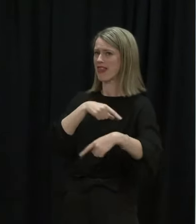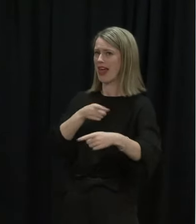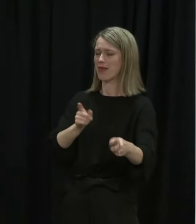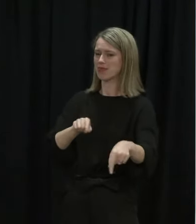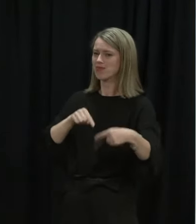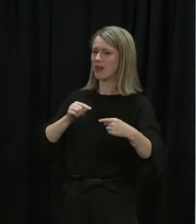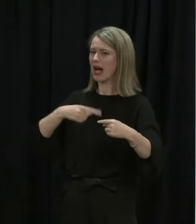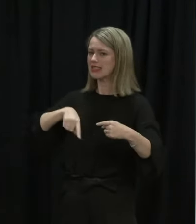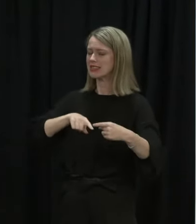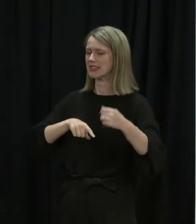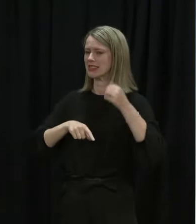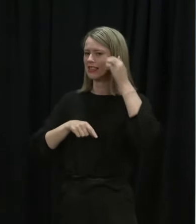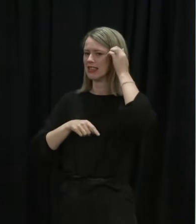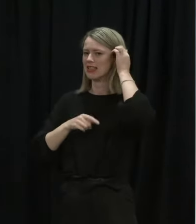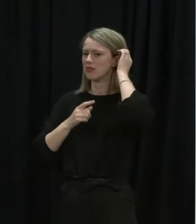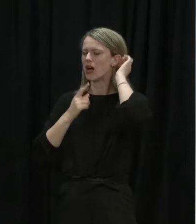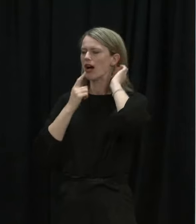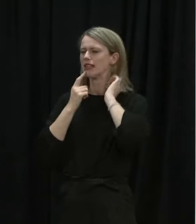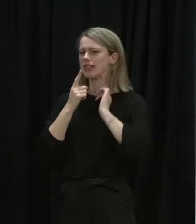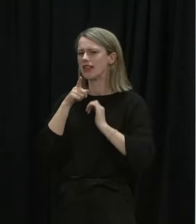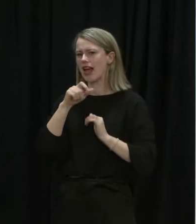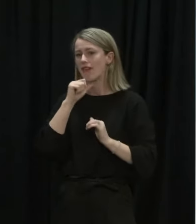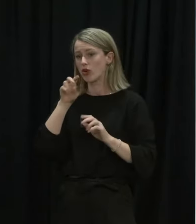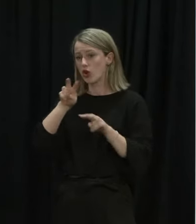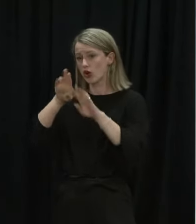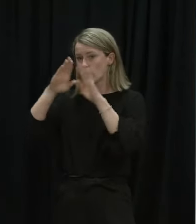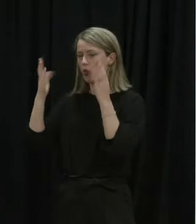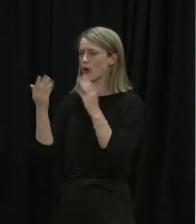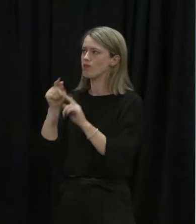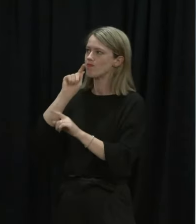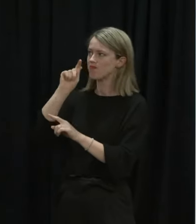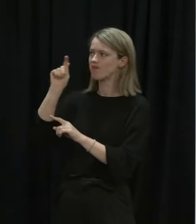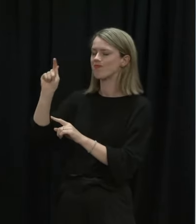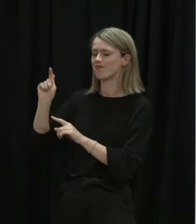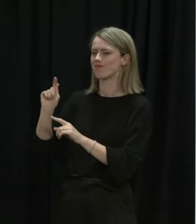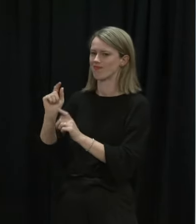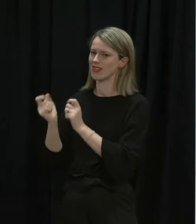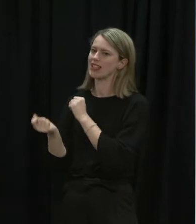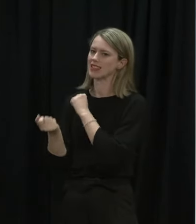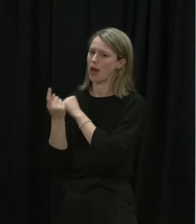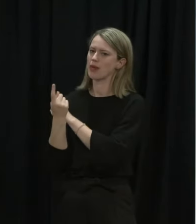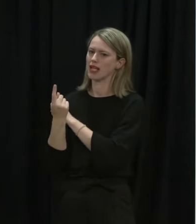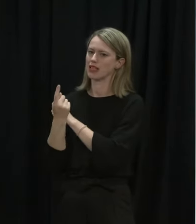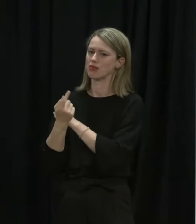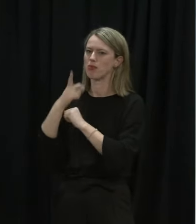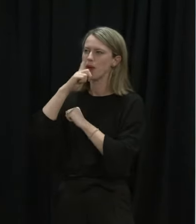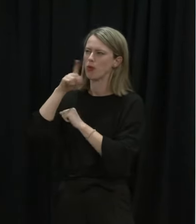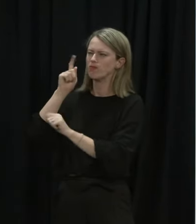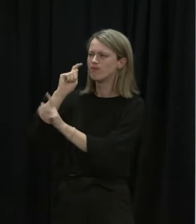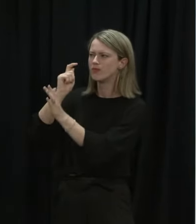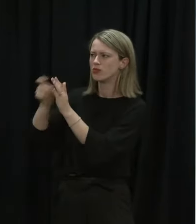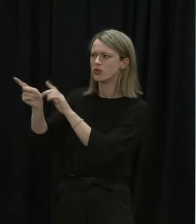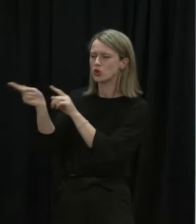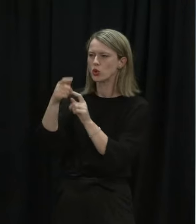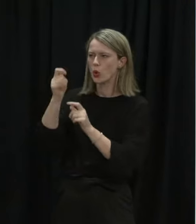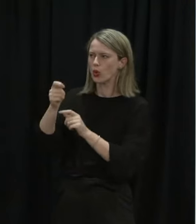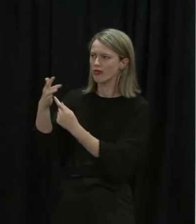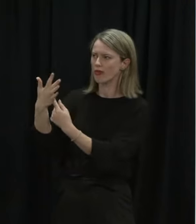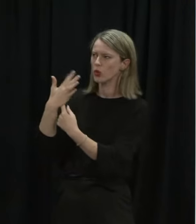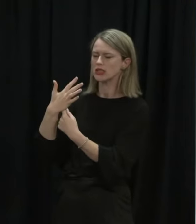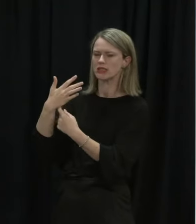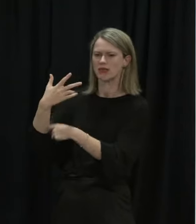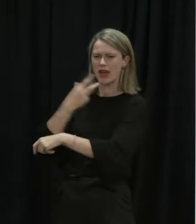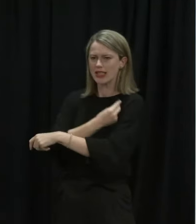The only reason I mention that is because if you look around the world that's what's happened. I would not be at all surprised.